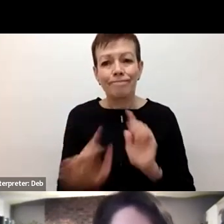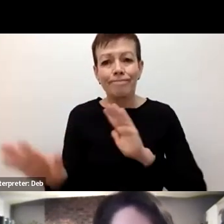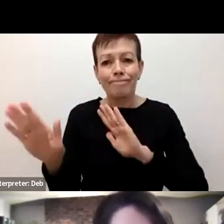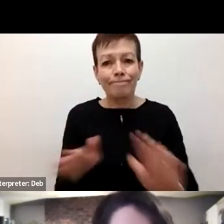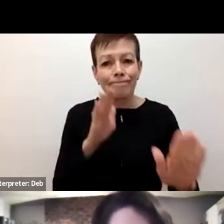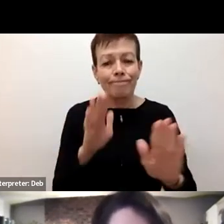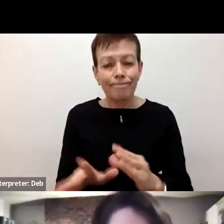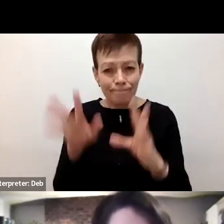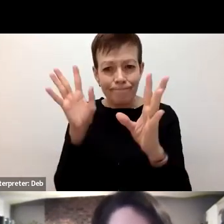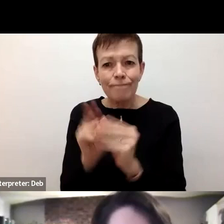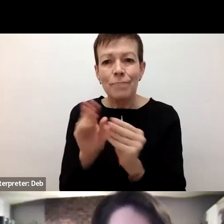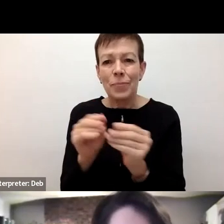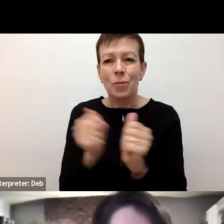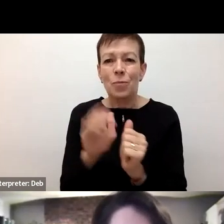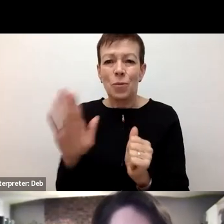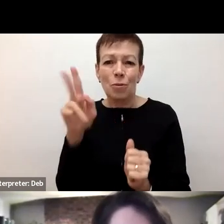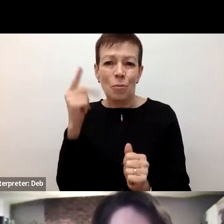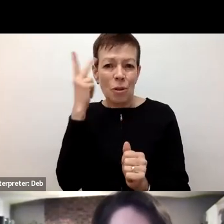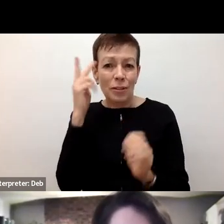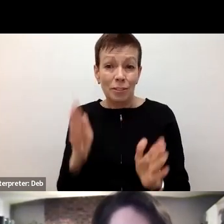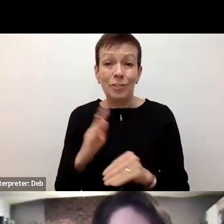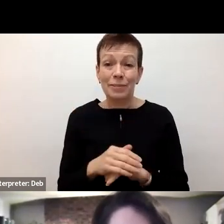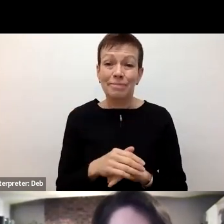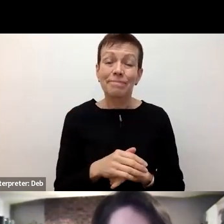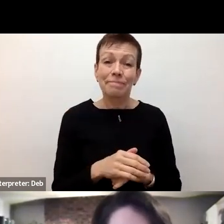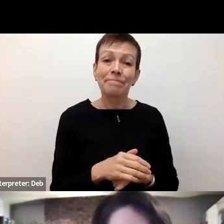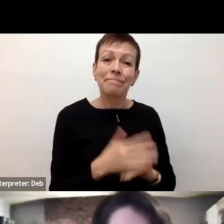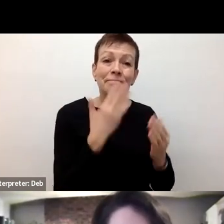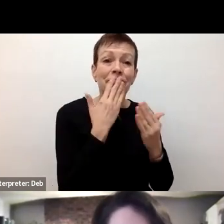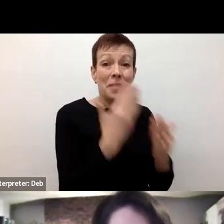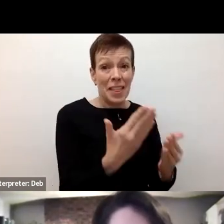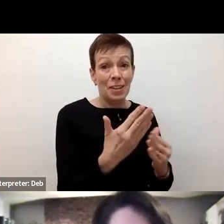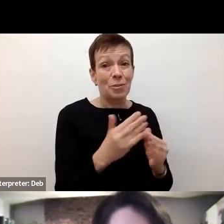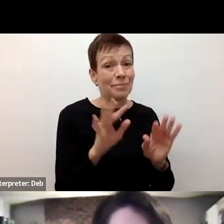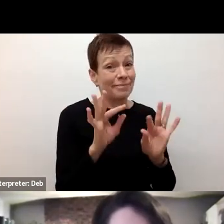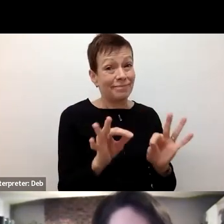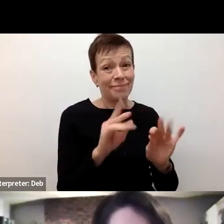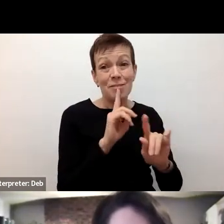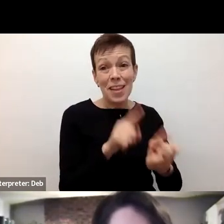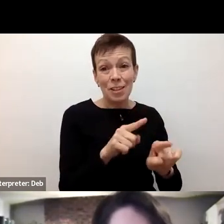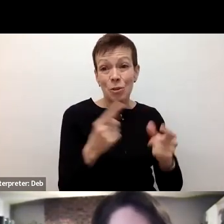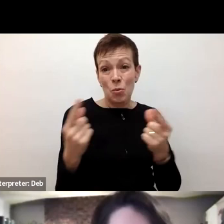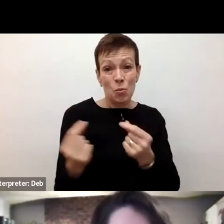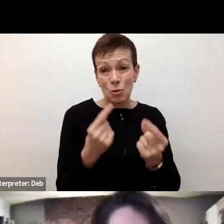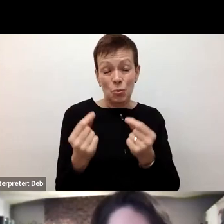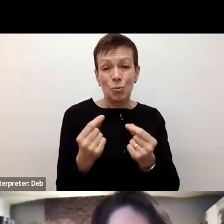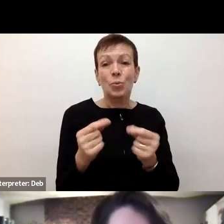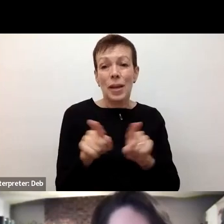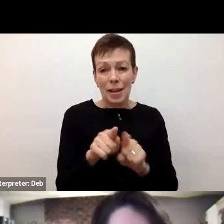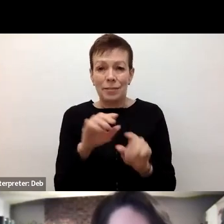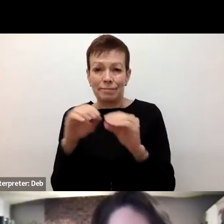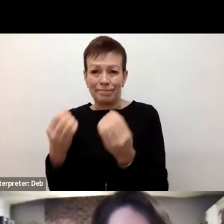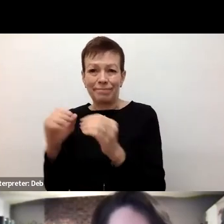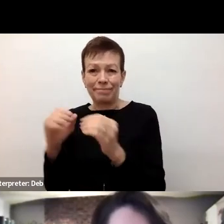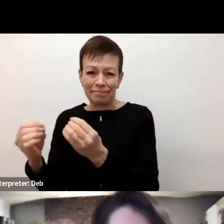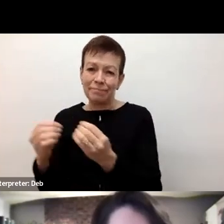Thank you very much, Dr. Kronick. I think those are very complete answers to this question about what can faith communities do. So I